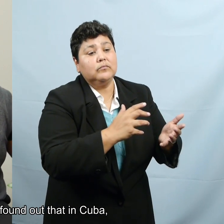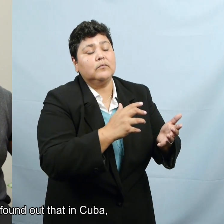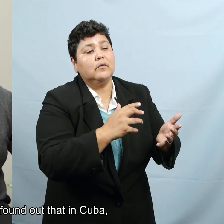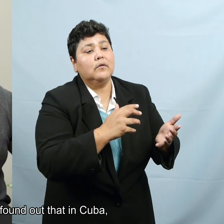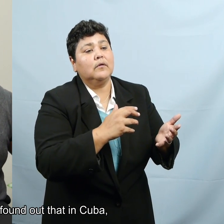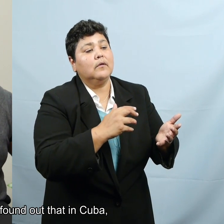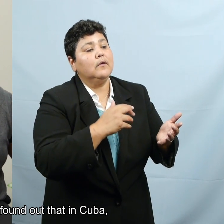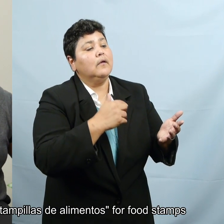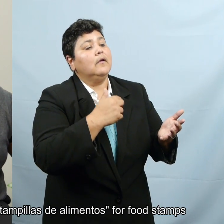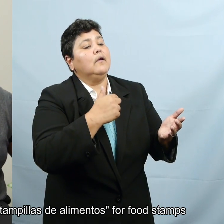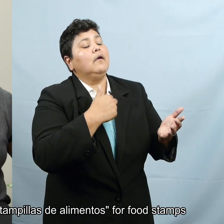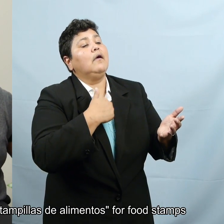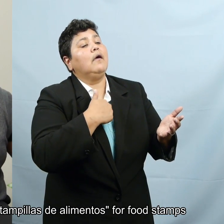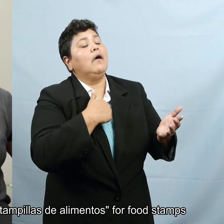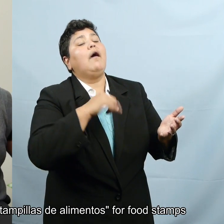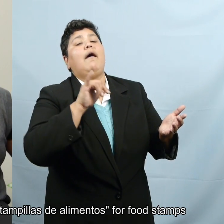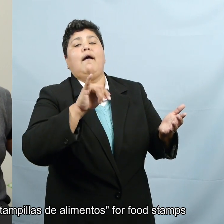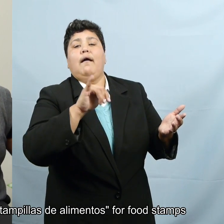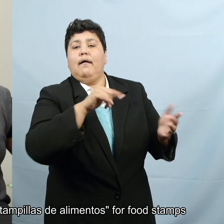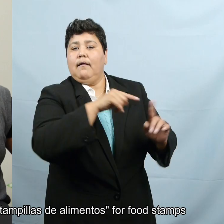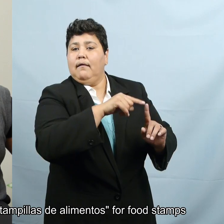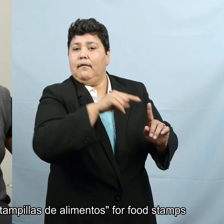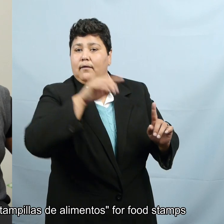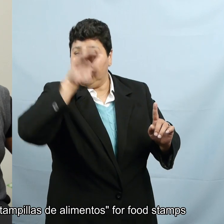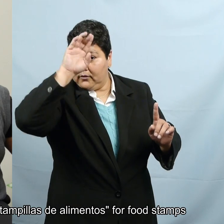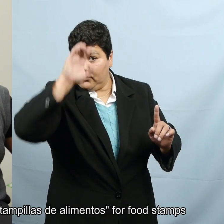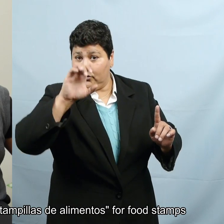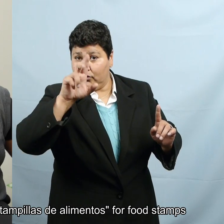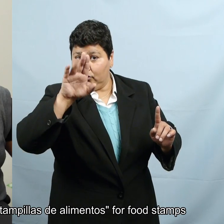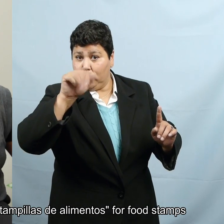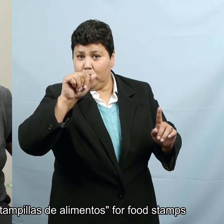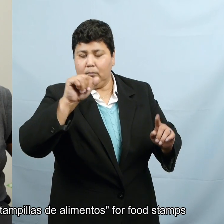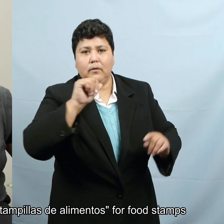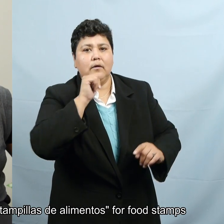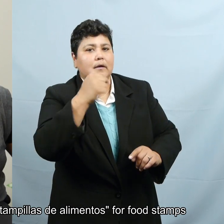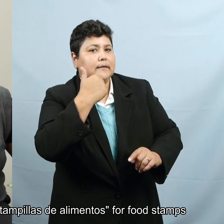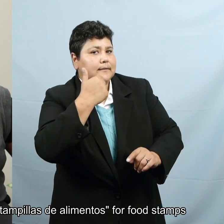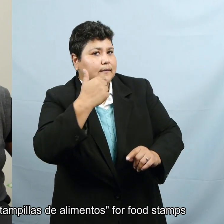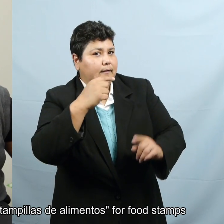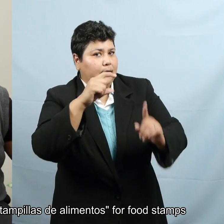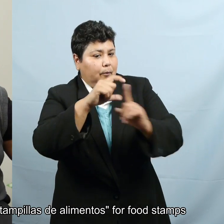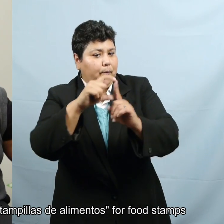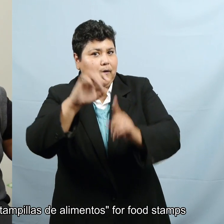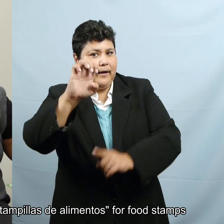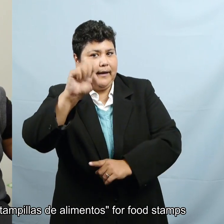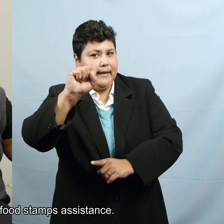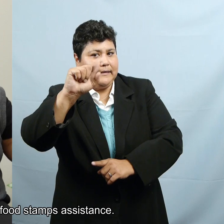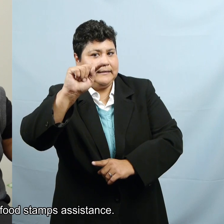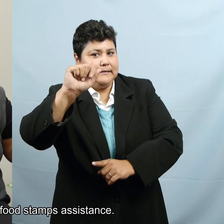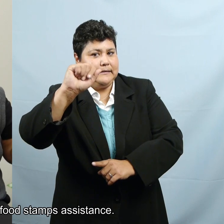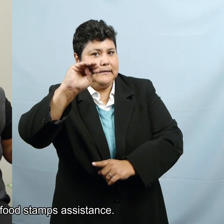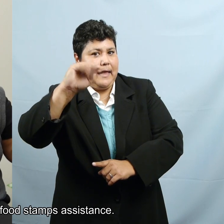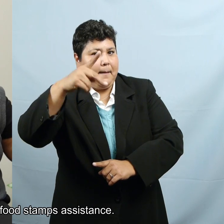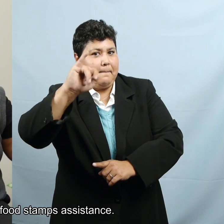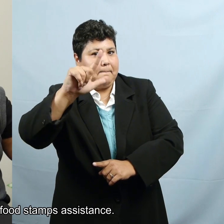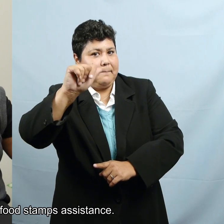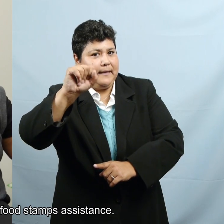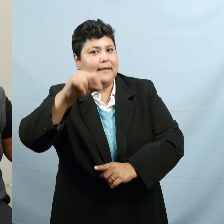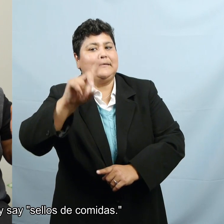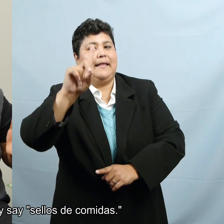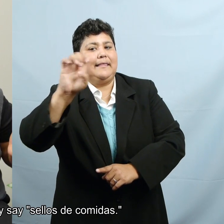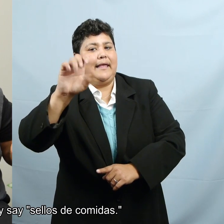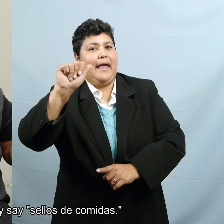that, um, in, Cuba, um, they don't say estampillas de alimentos for food stamps or, or food